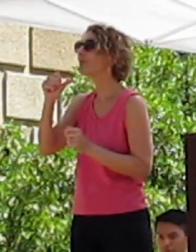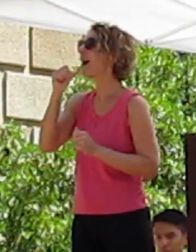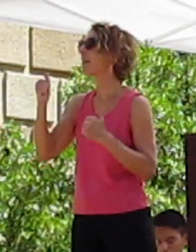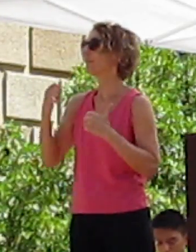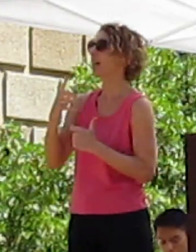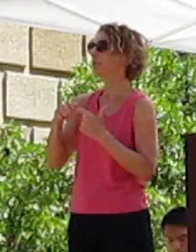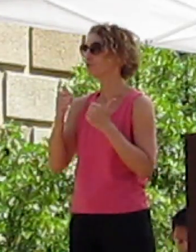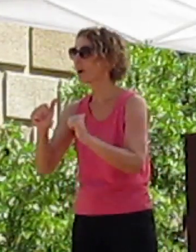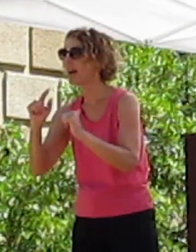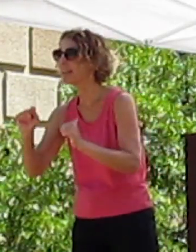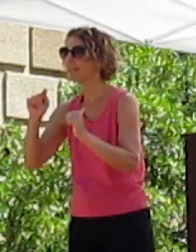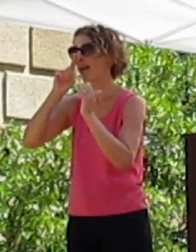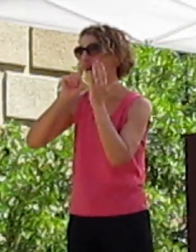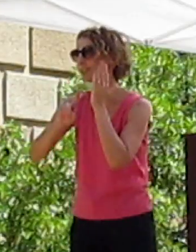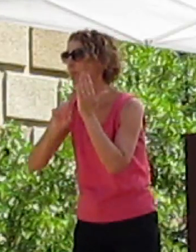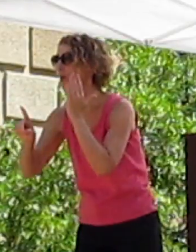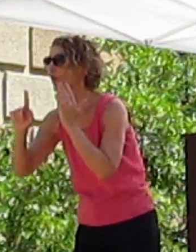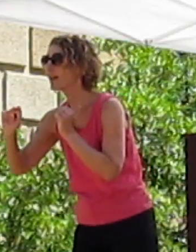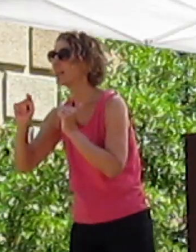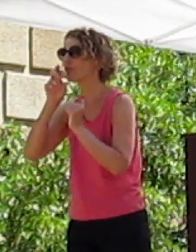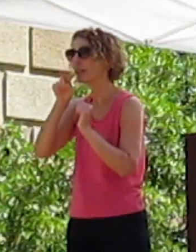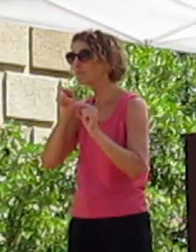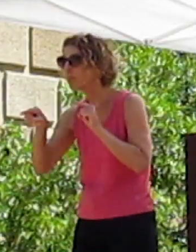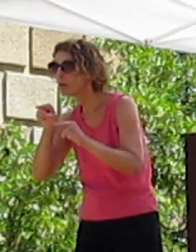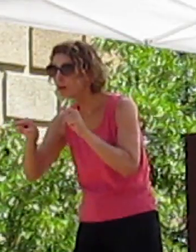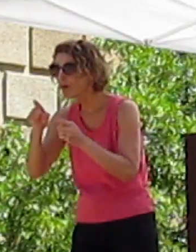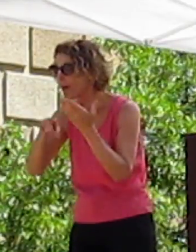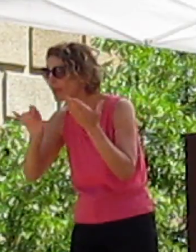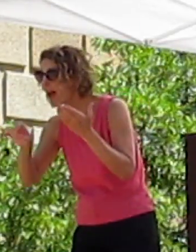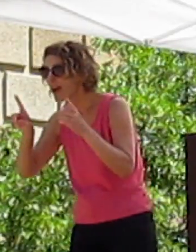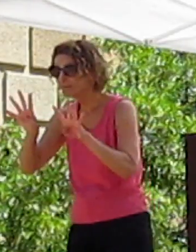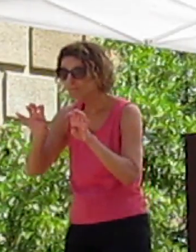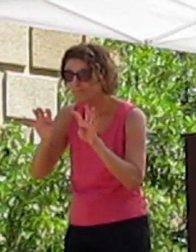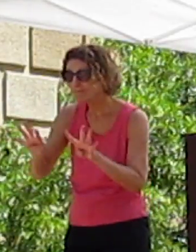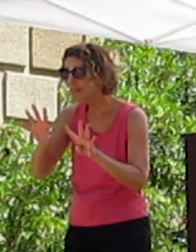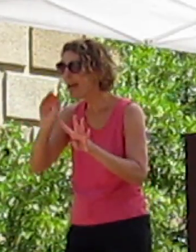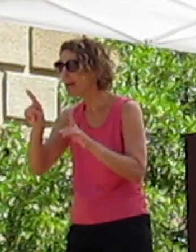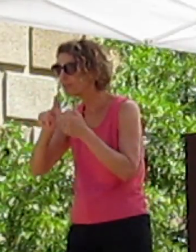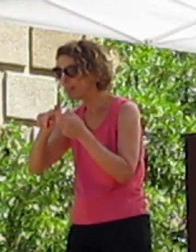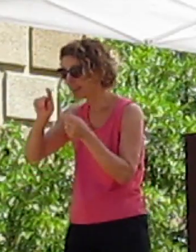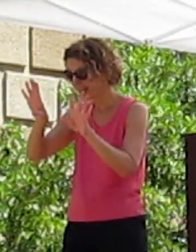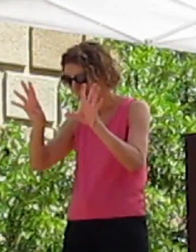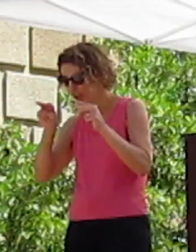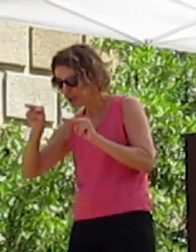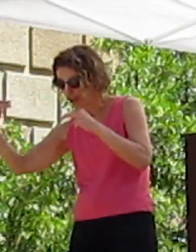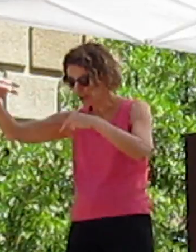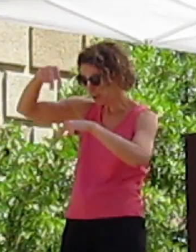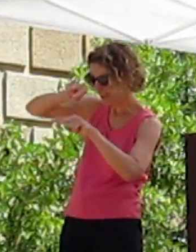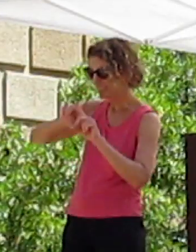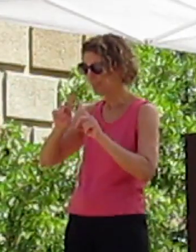it, explore it, poke at it, question it, and turn it inside out.